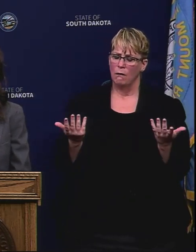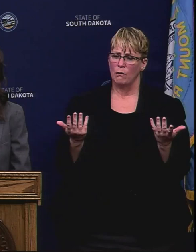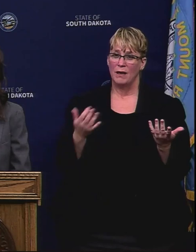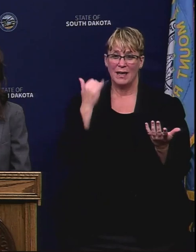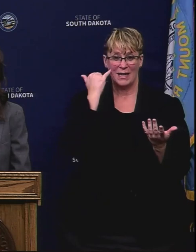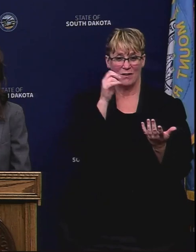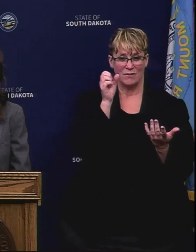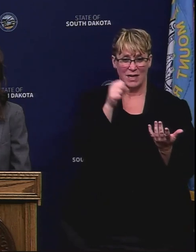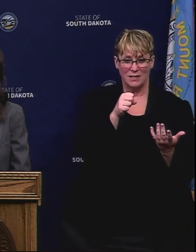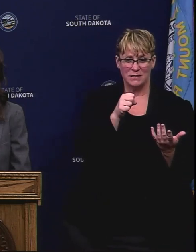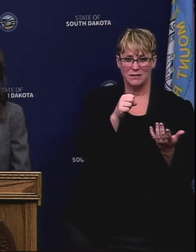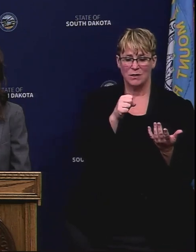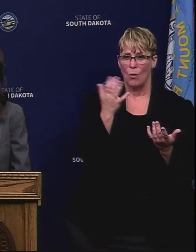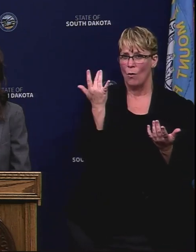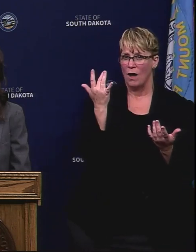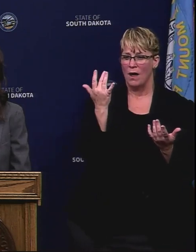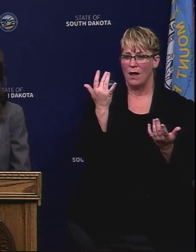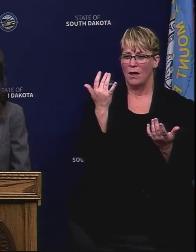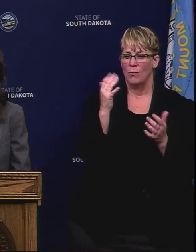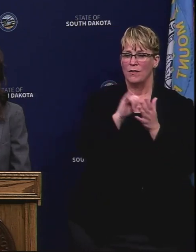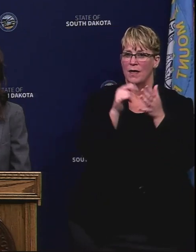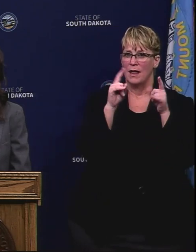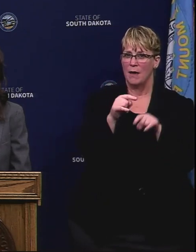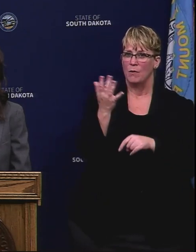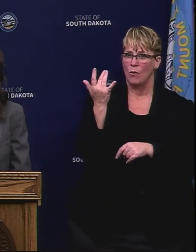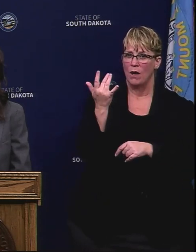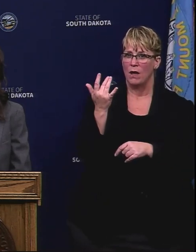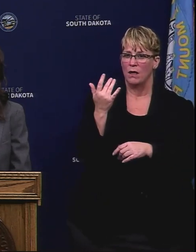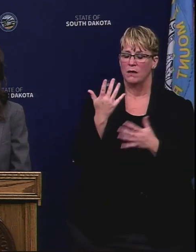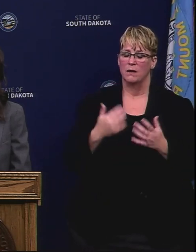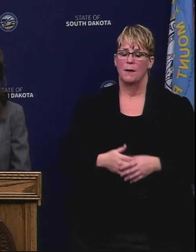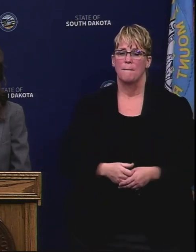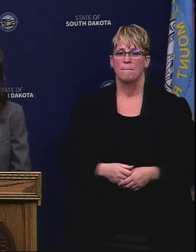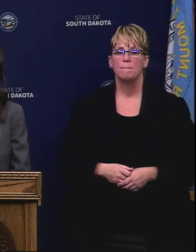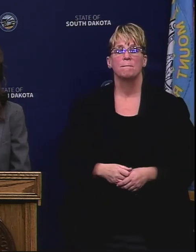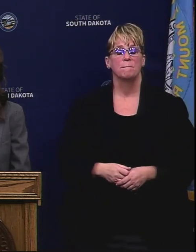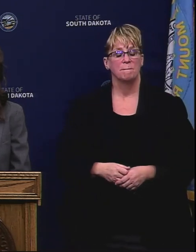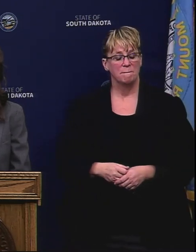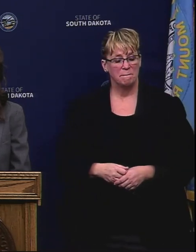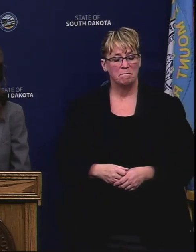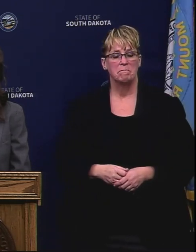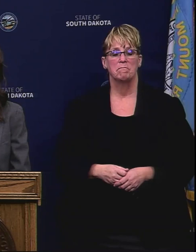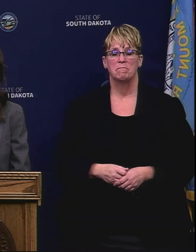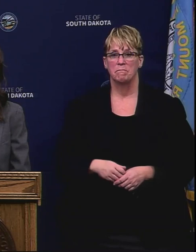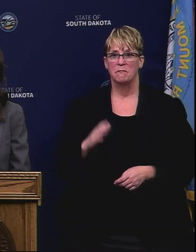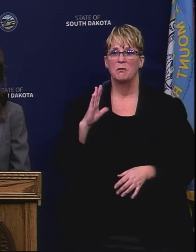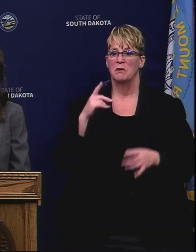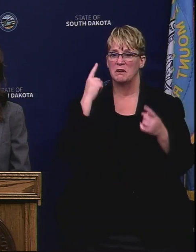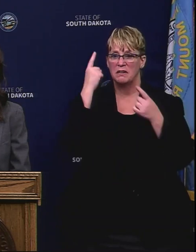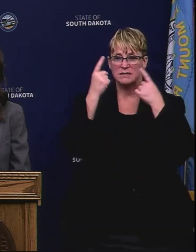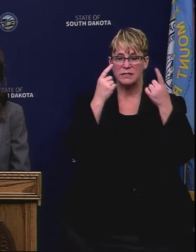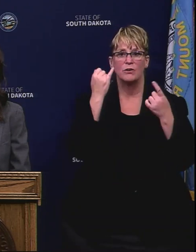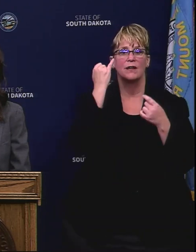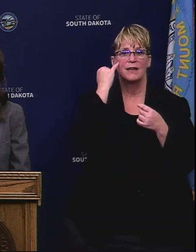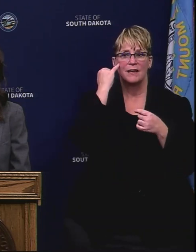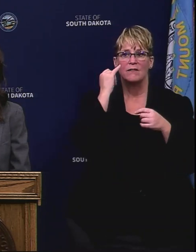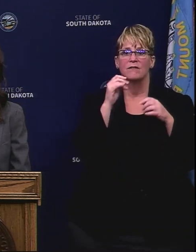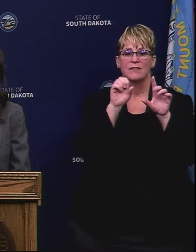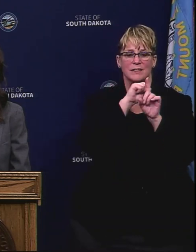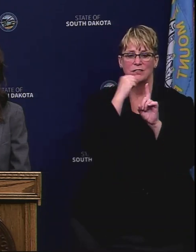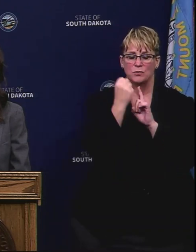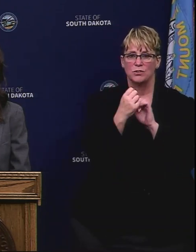trigger a mass testing event like that? We certainly would consider that if the situations